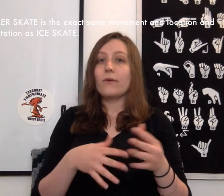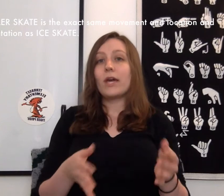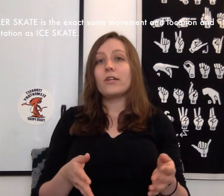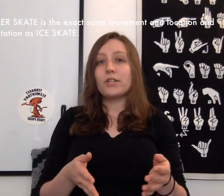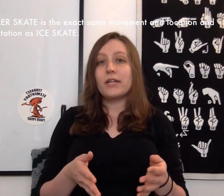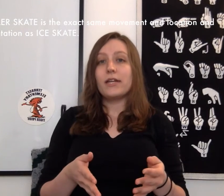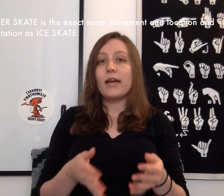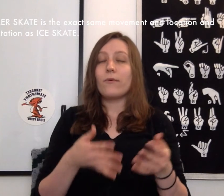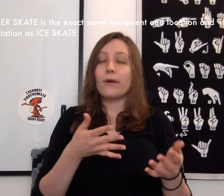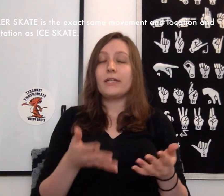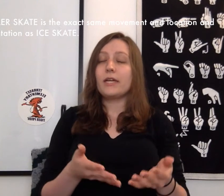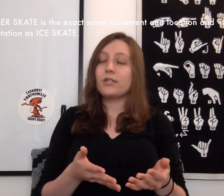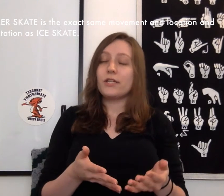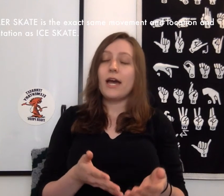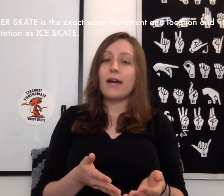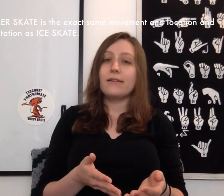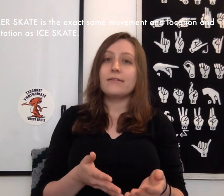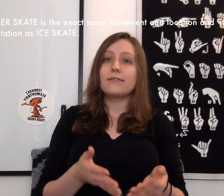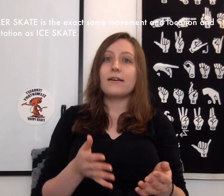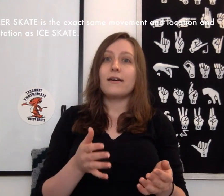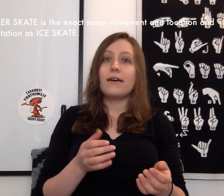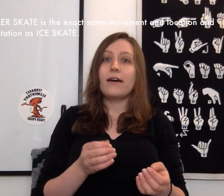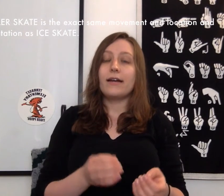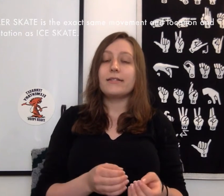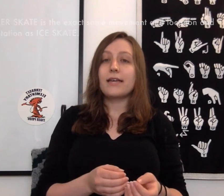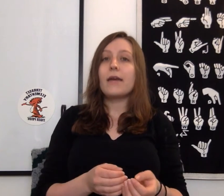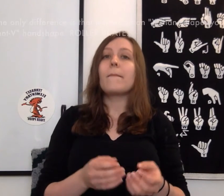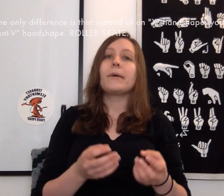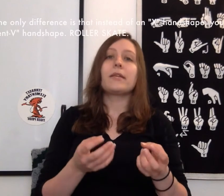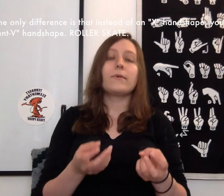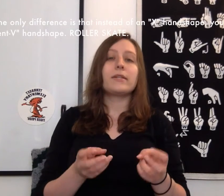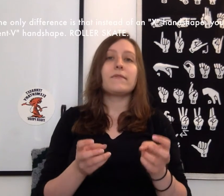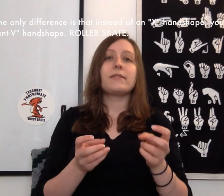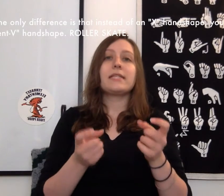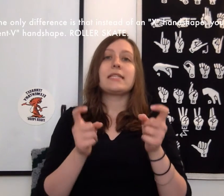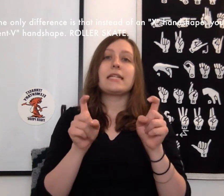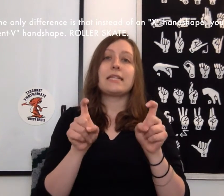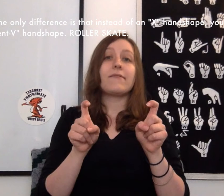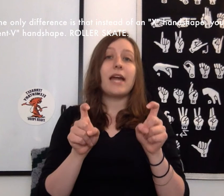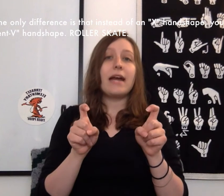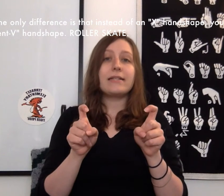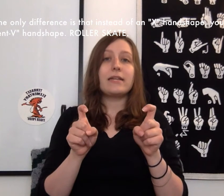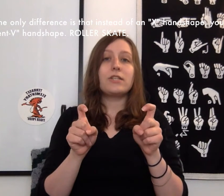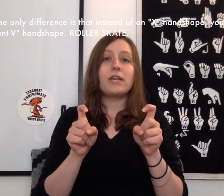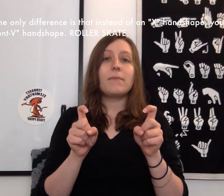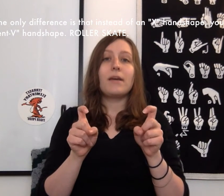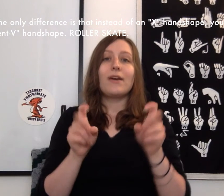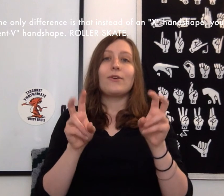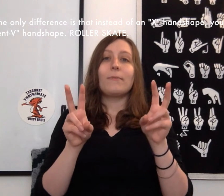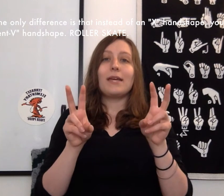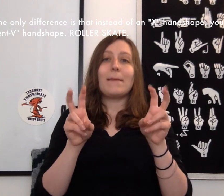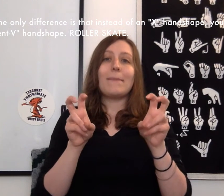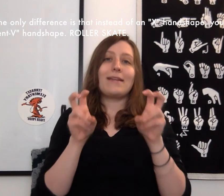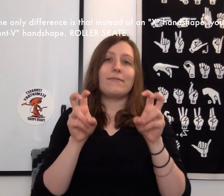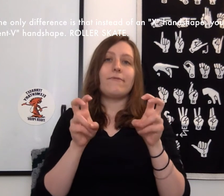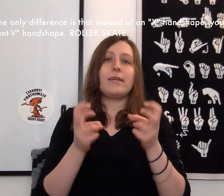location and orientation as ice skate, but the only difference is that instead of an X handshape, you'll be in a bent V